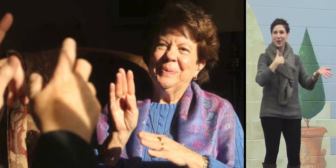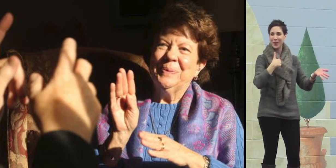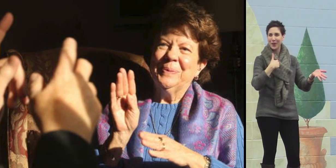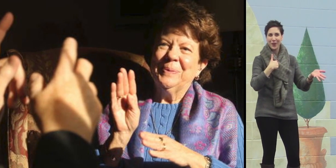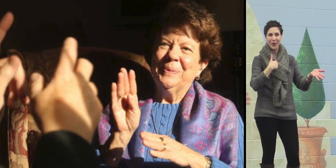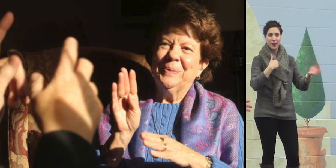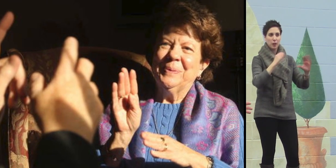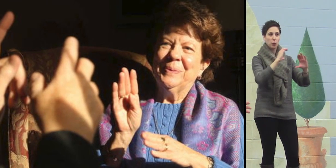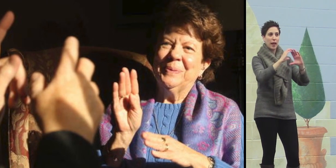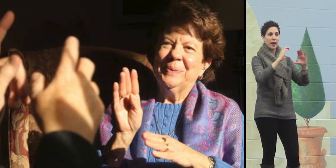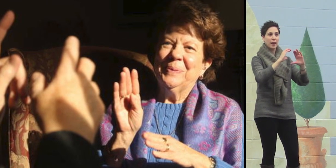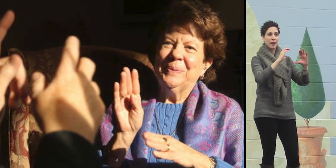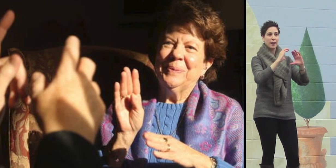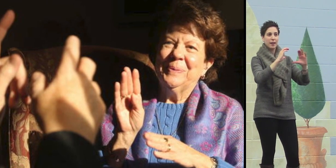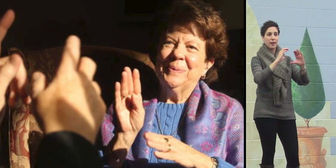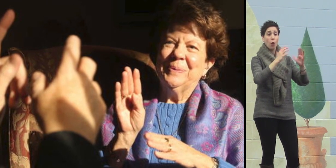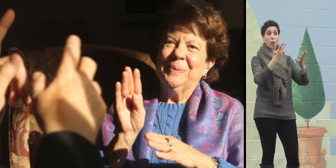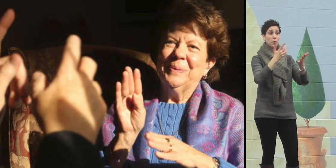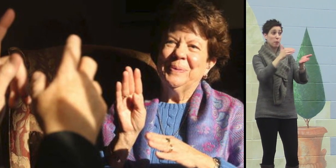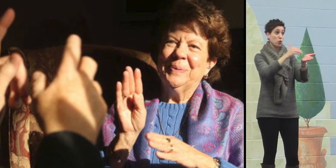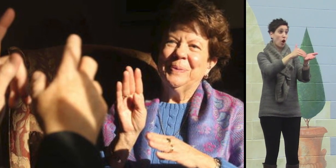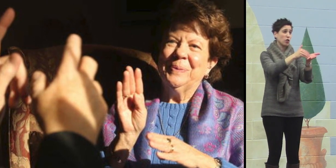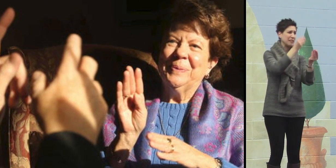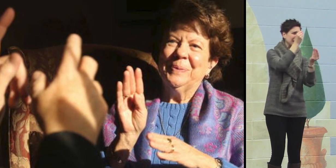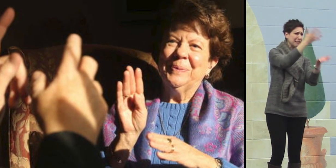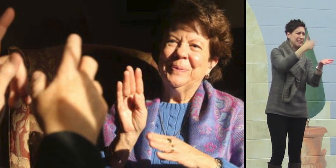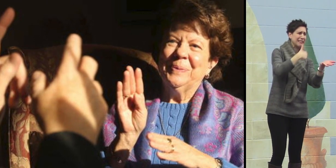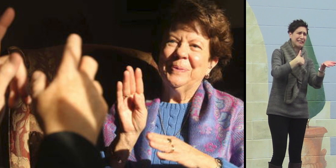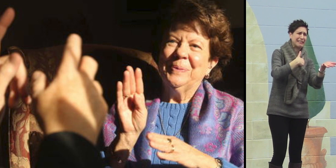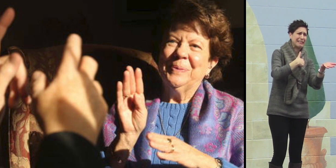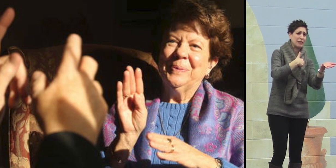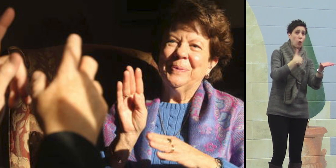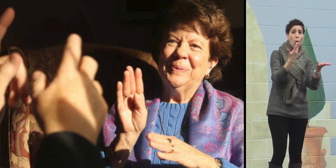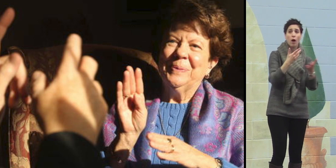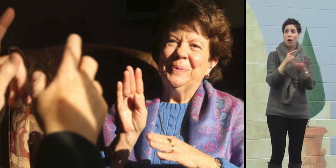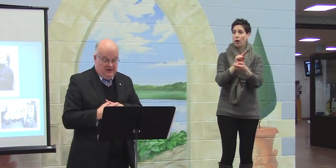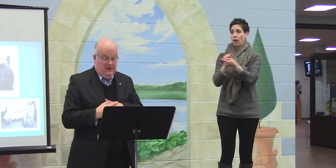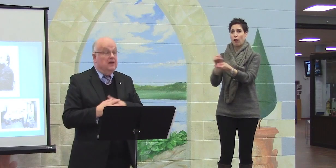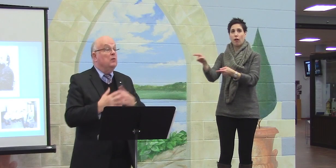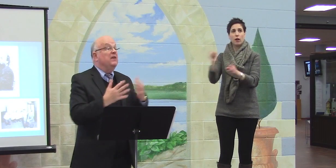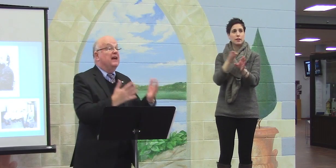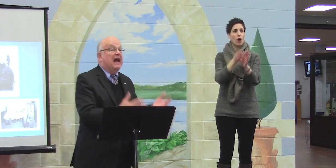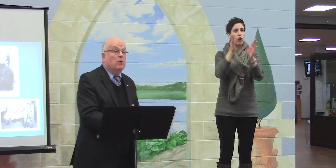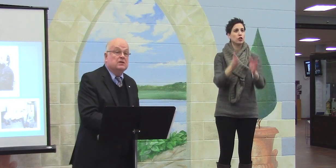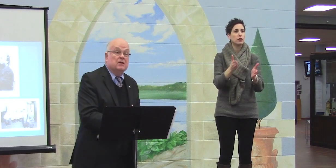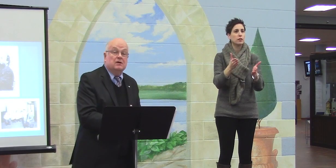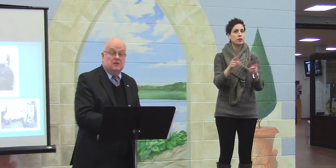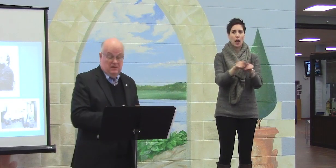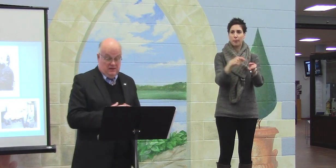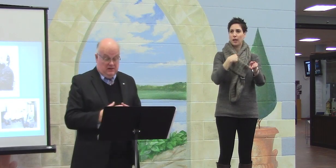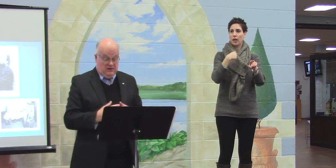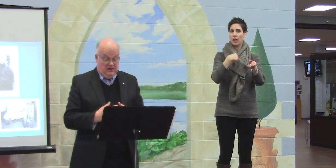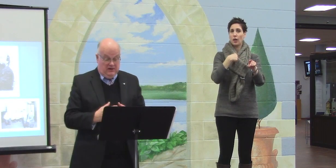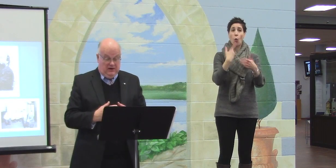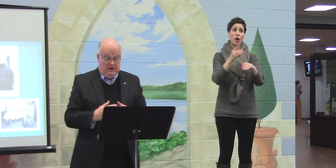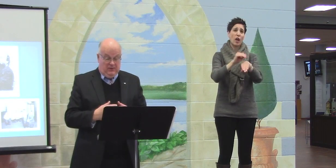Communicating with a doctor, a psychologist like myself, with a counselor,